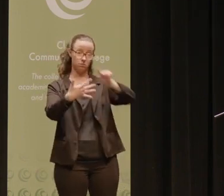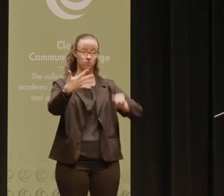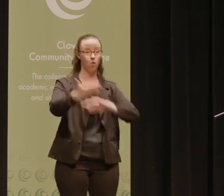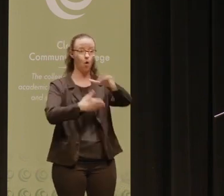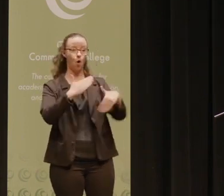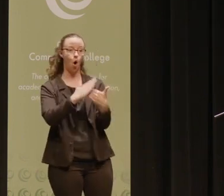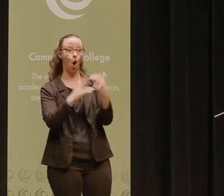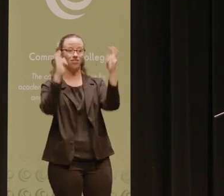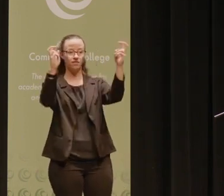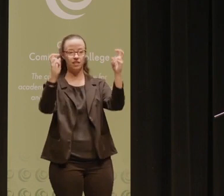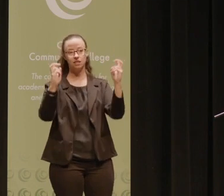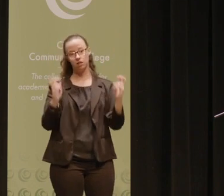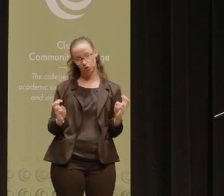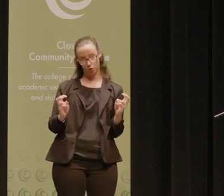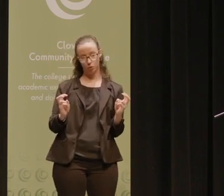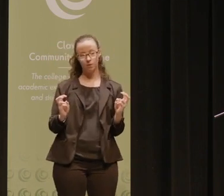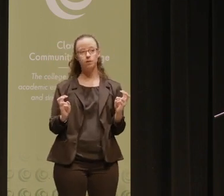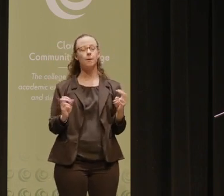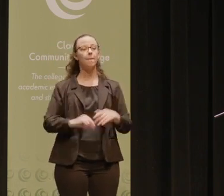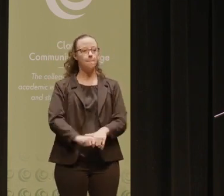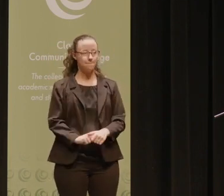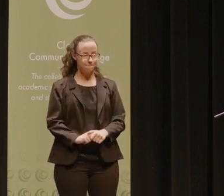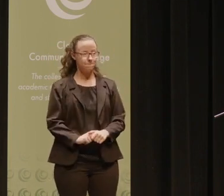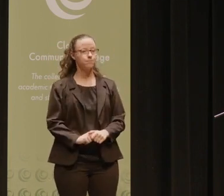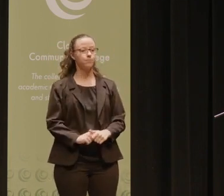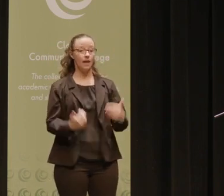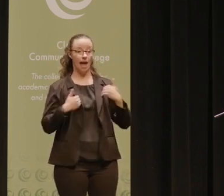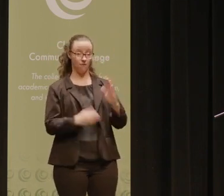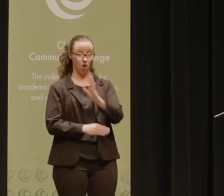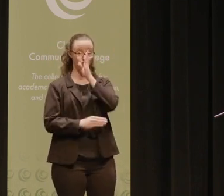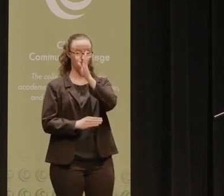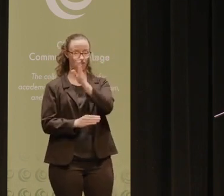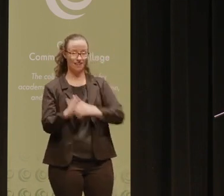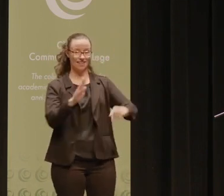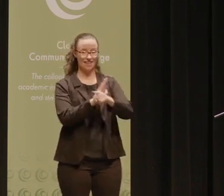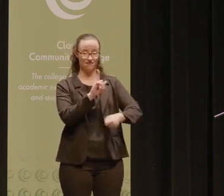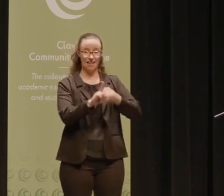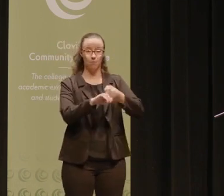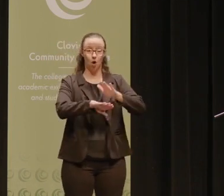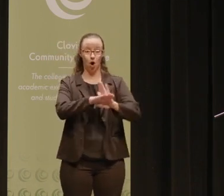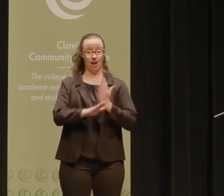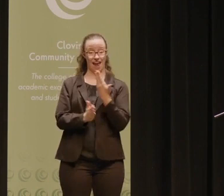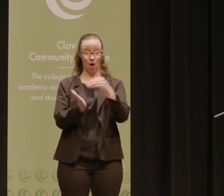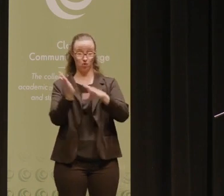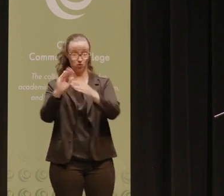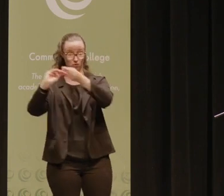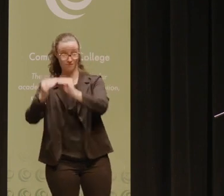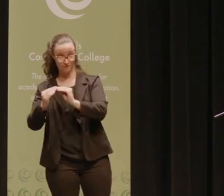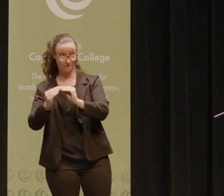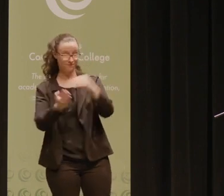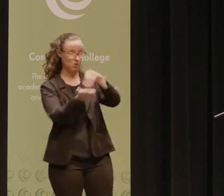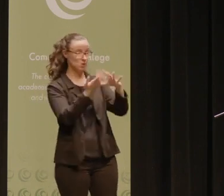all of these issues have a direct and negative impact on our enrollment, student success,